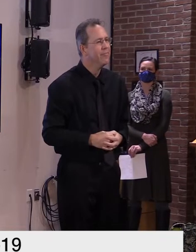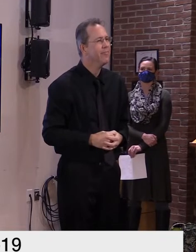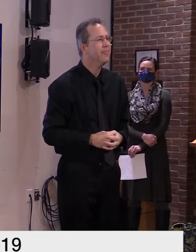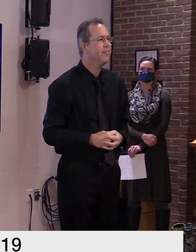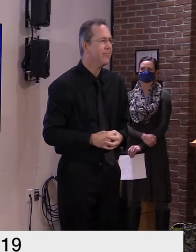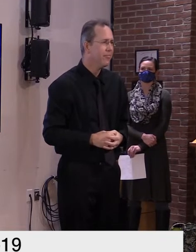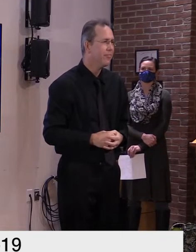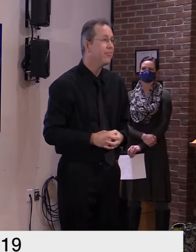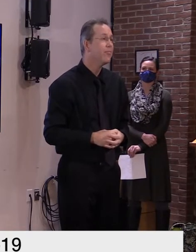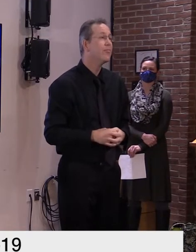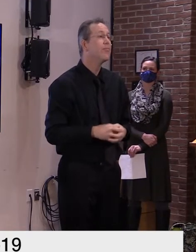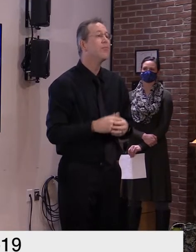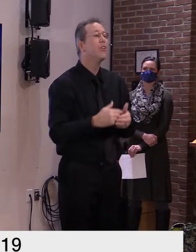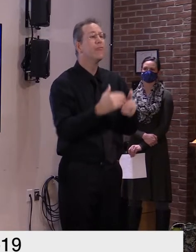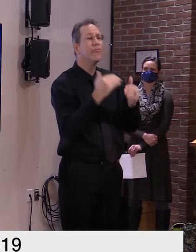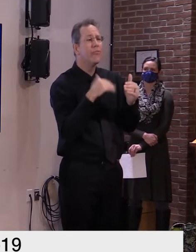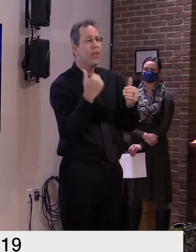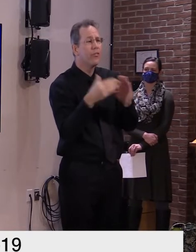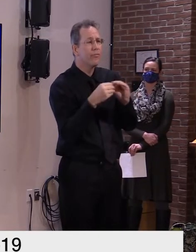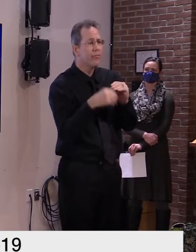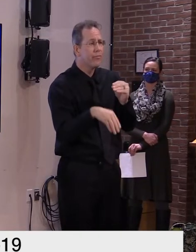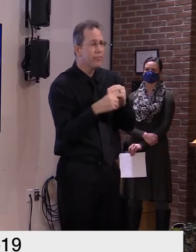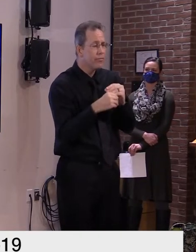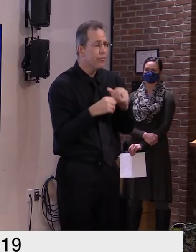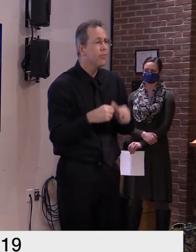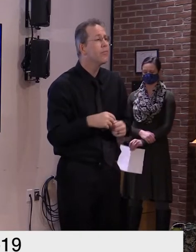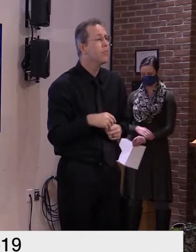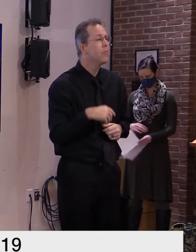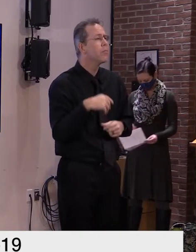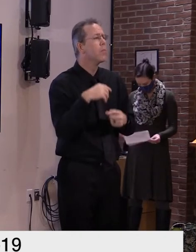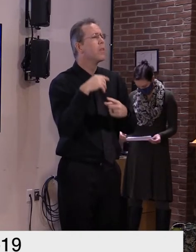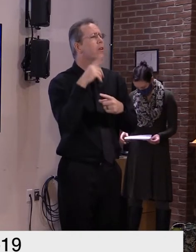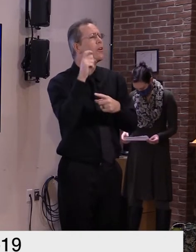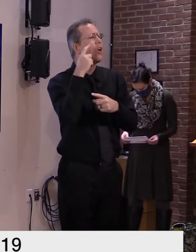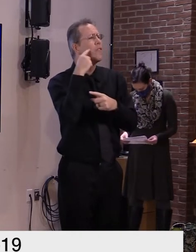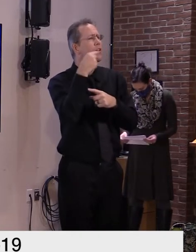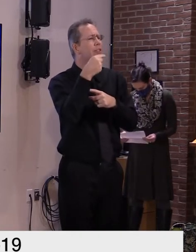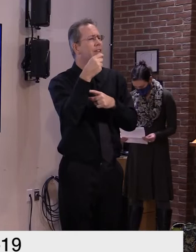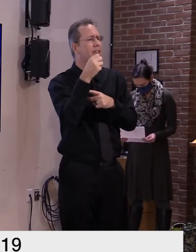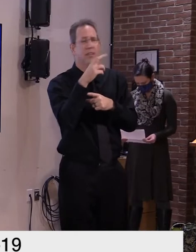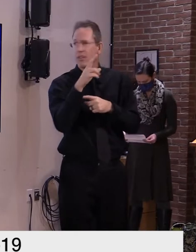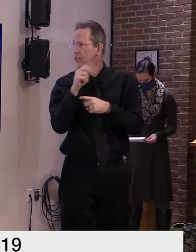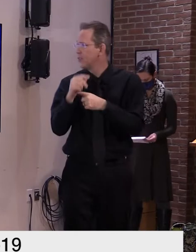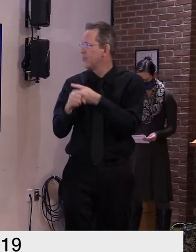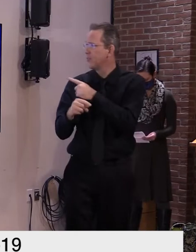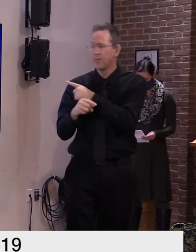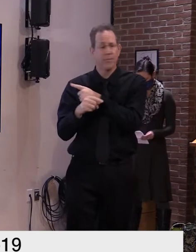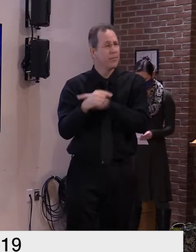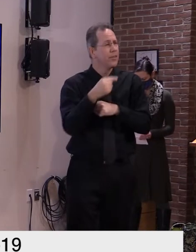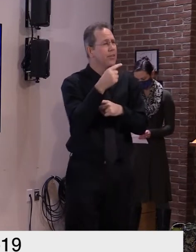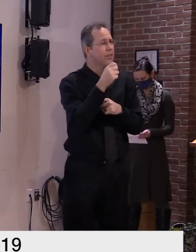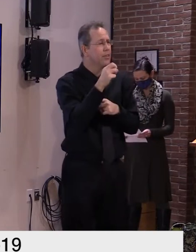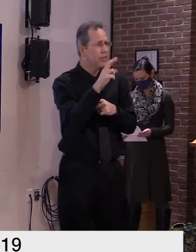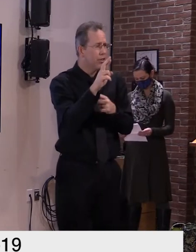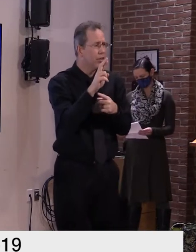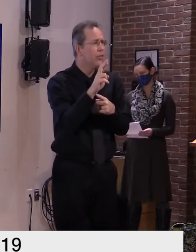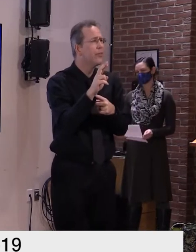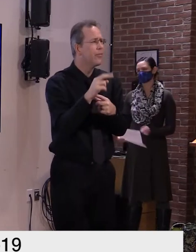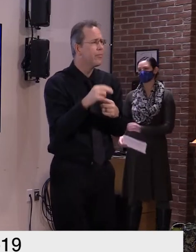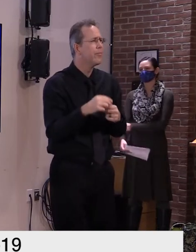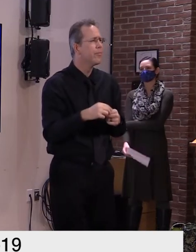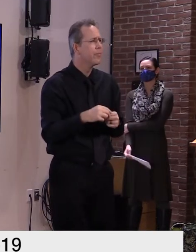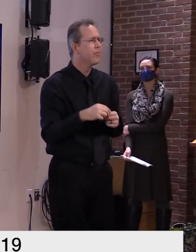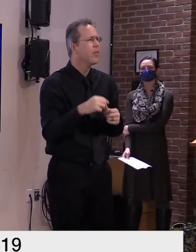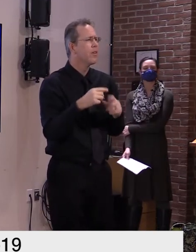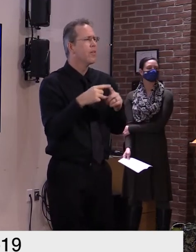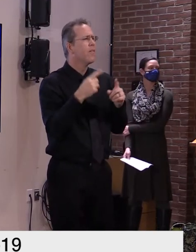governor's emergency education relief or gear funds as you may recall gear funds were part of the overall federal cares act